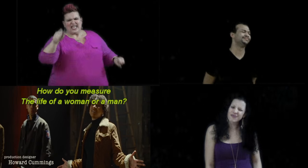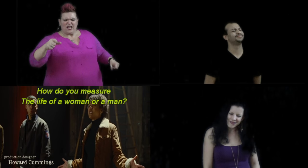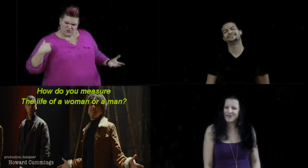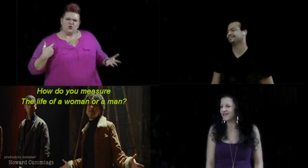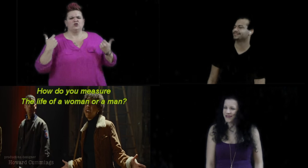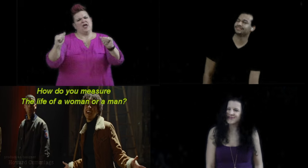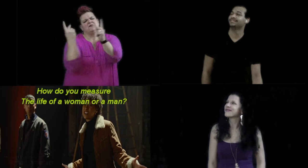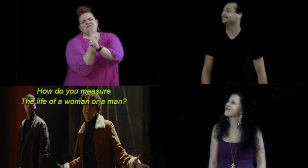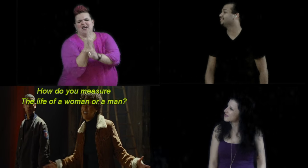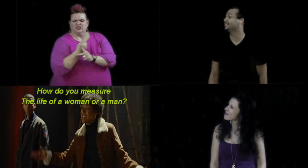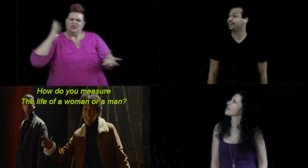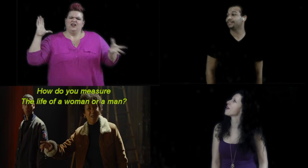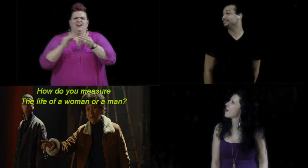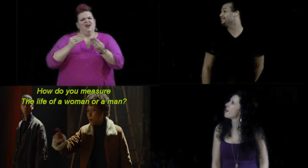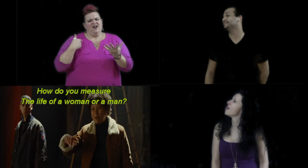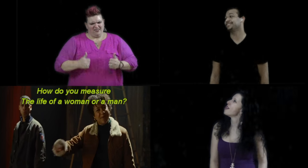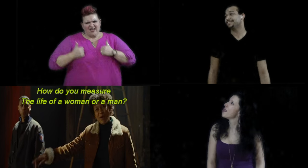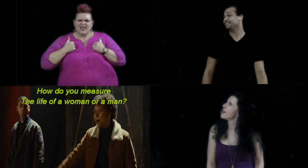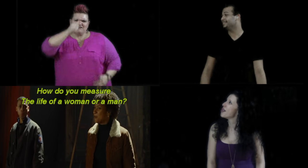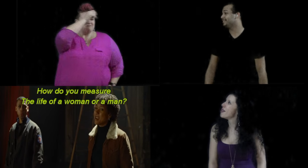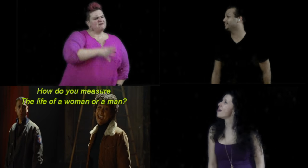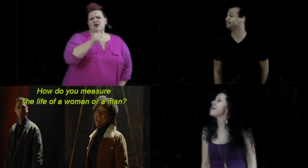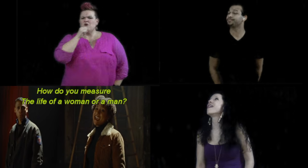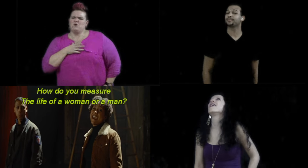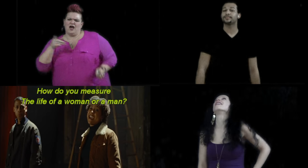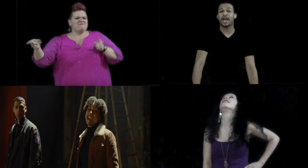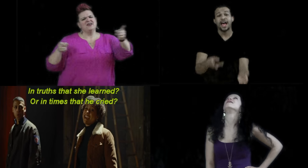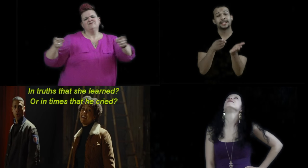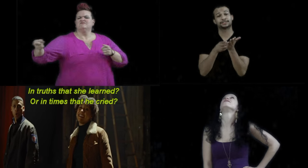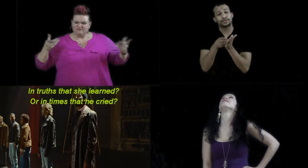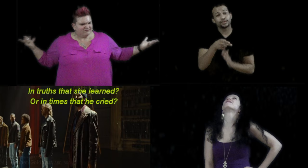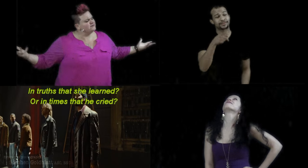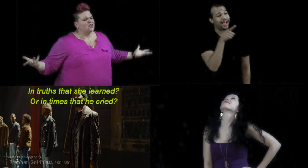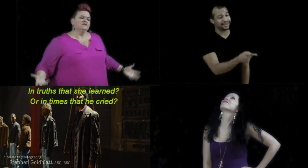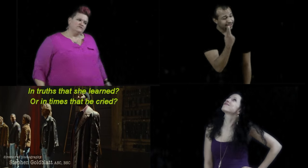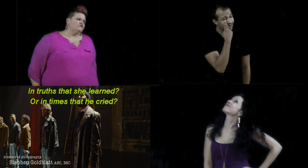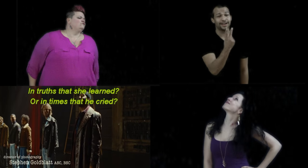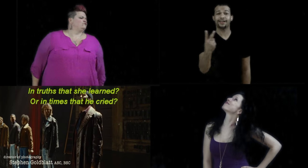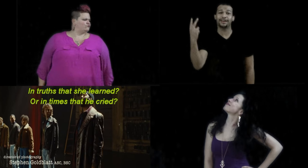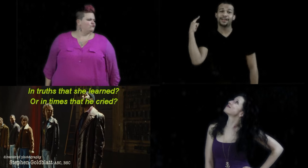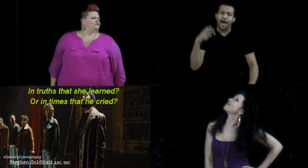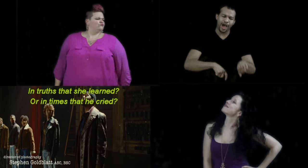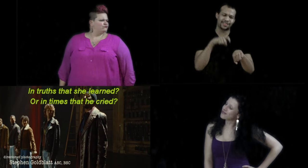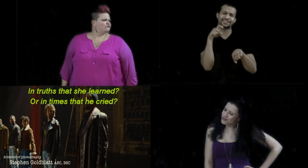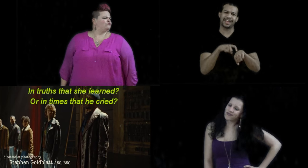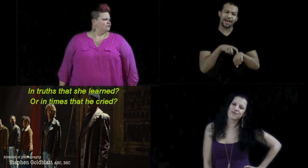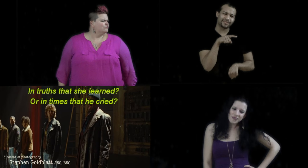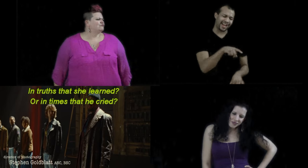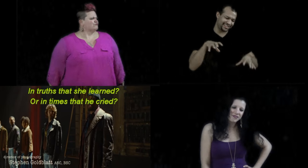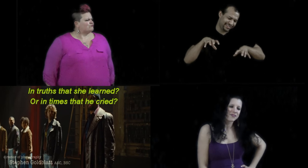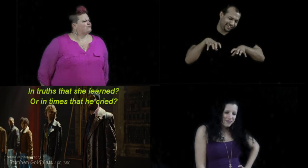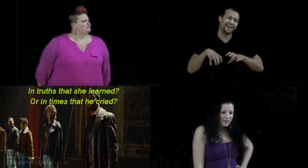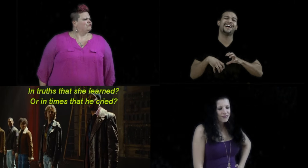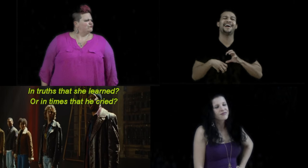do you measure the life of a woman or a man? In truths that she learned, or